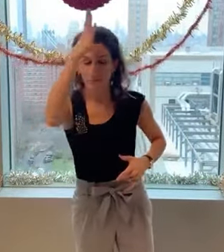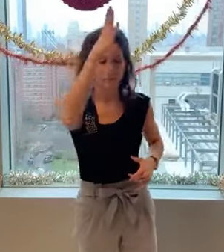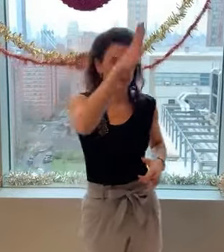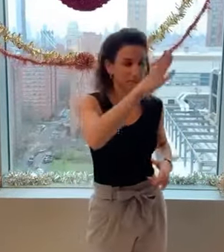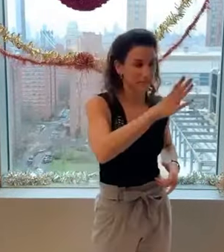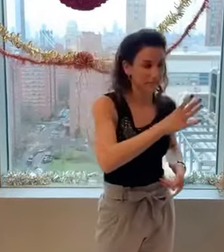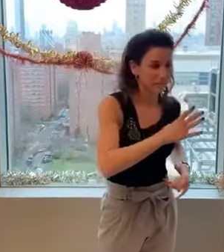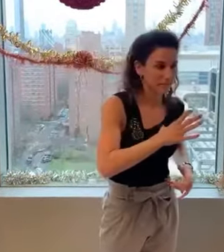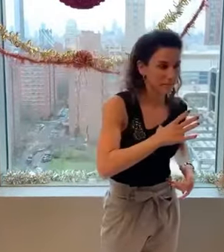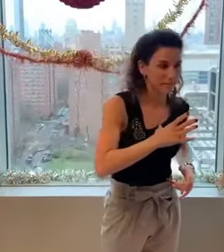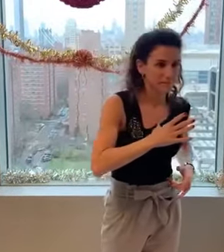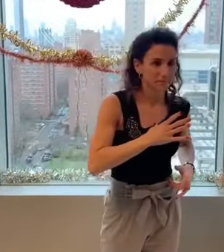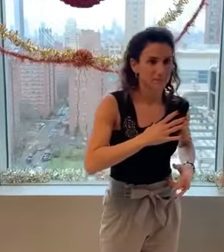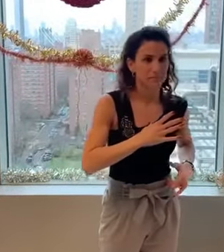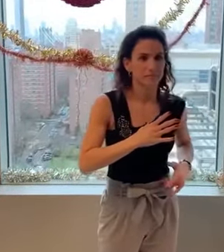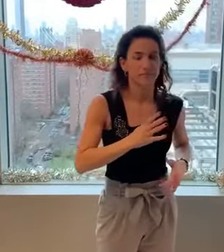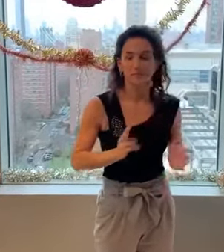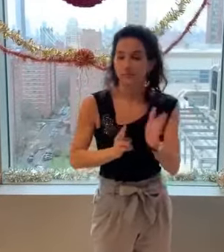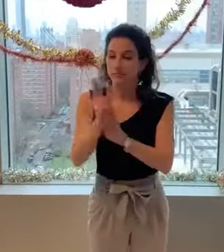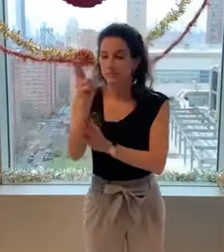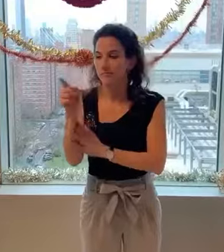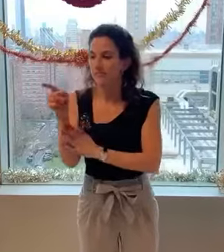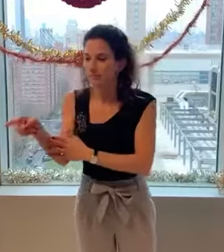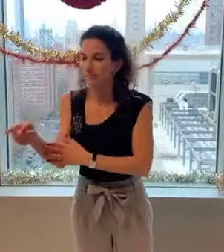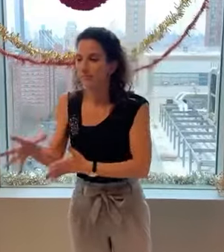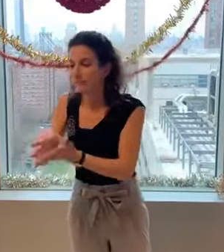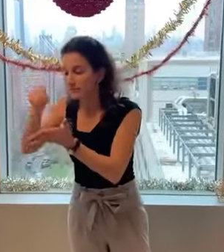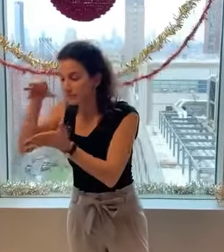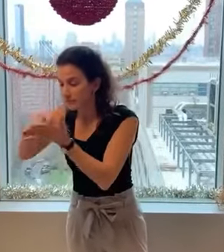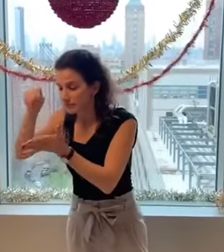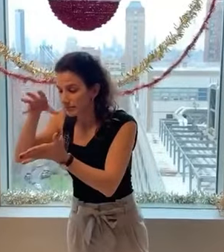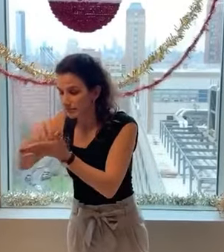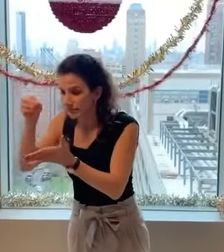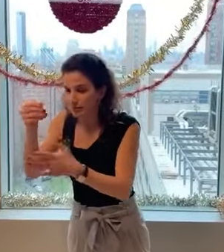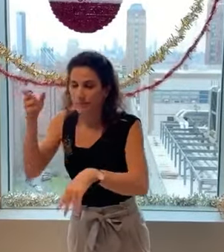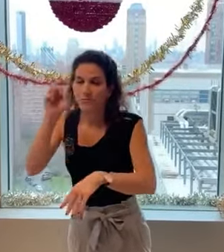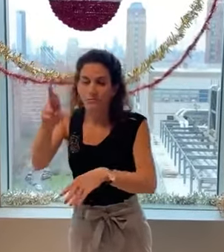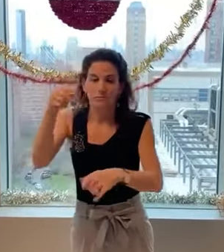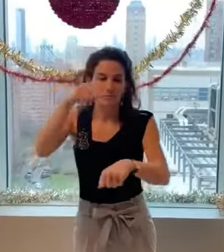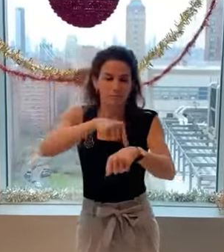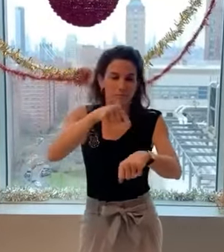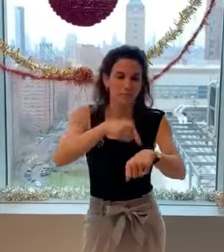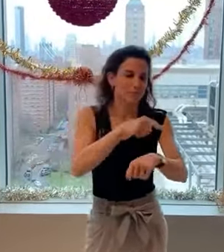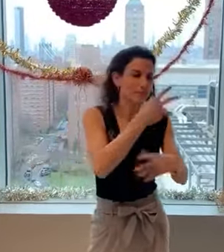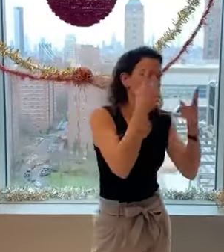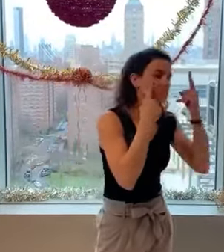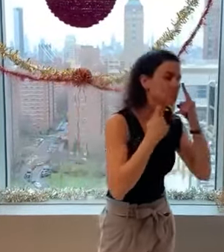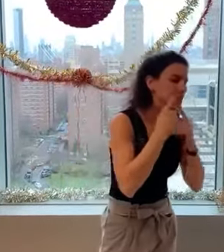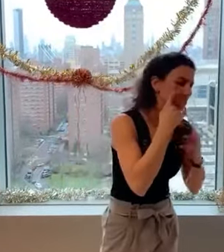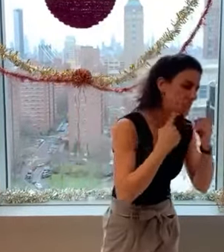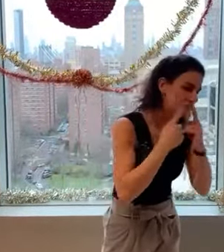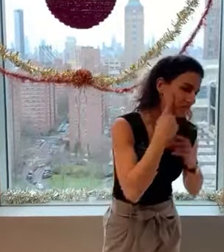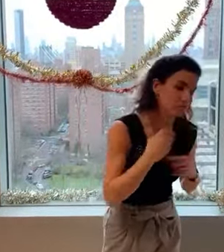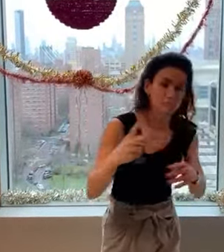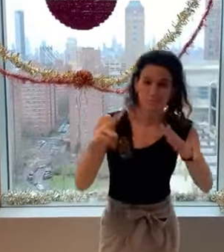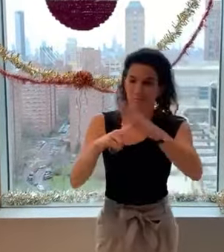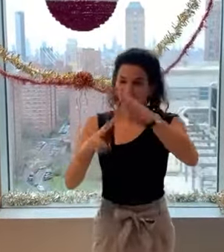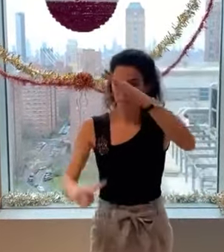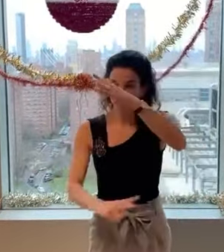a man? In truth that she learned Or in times that he cried In bridges